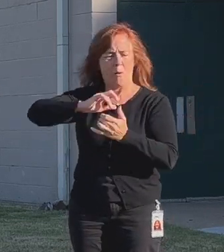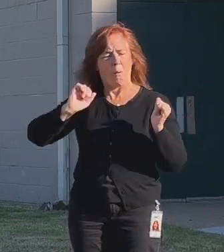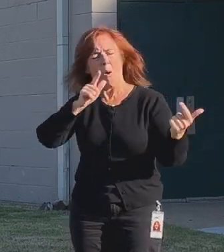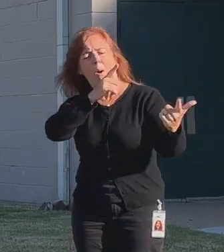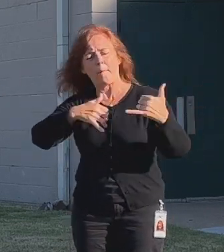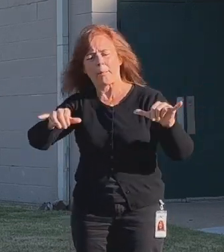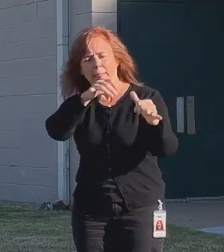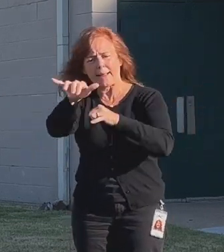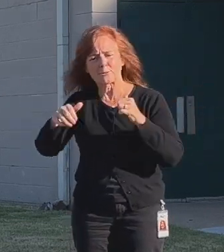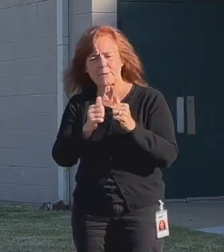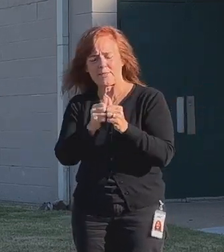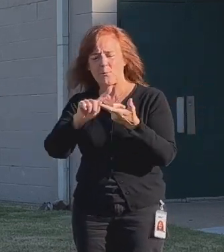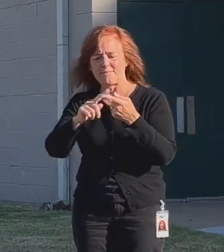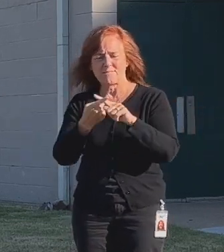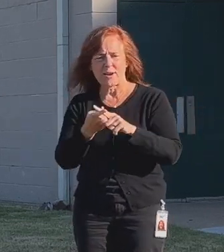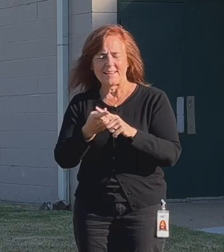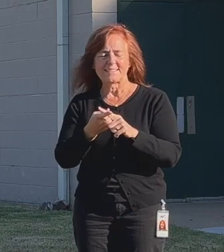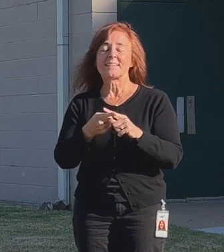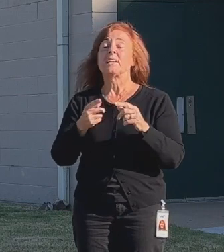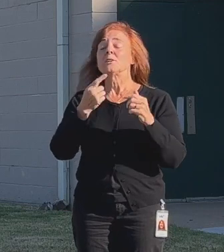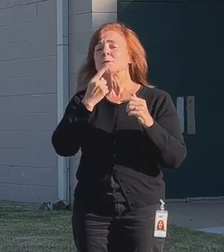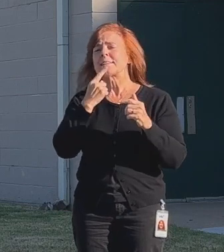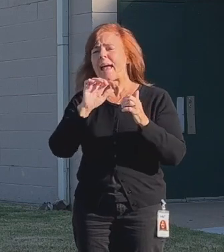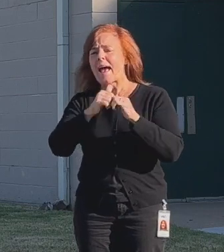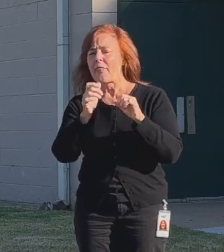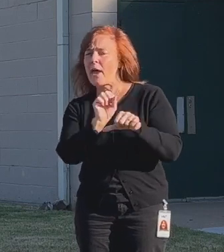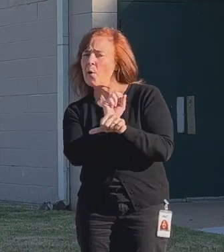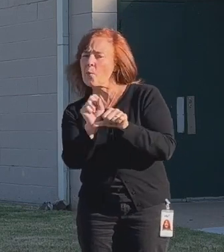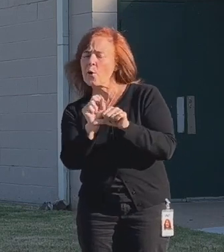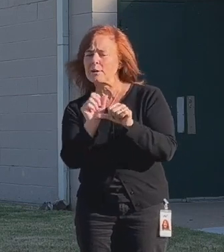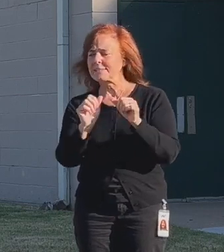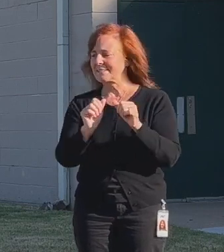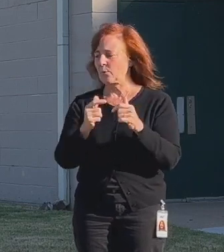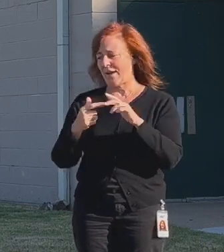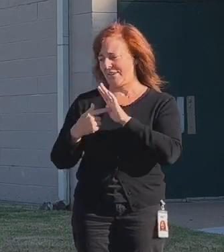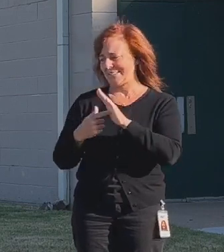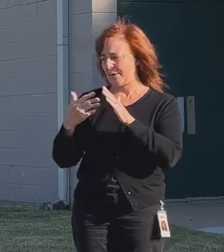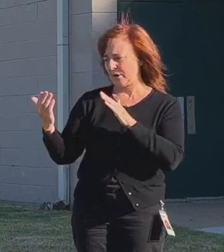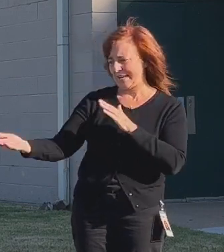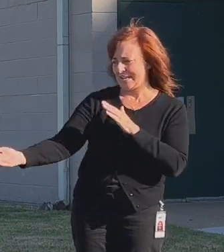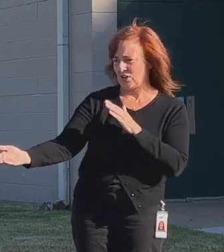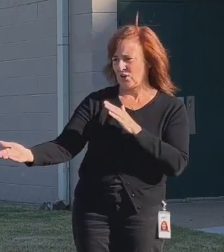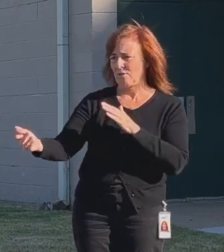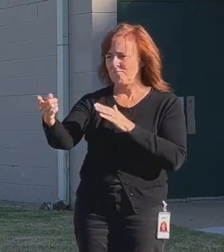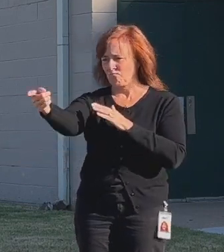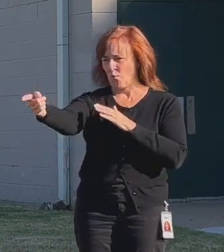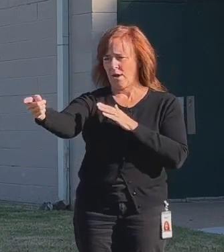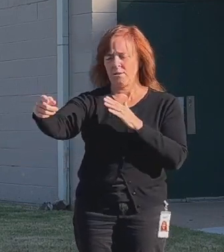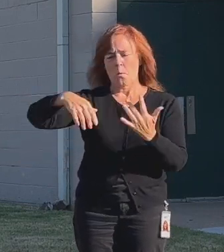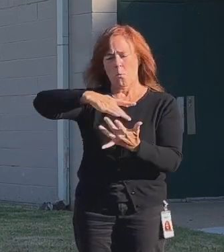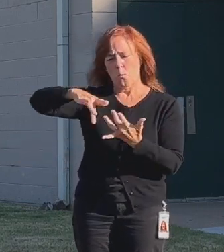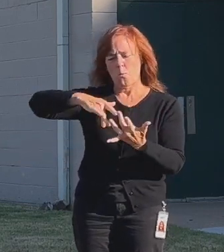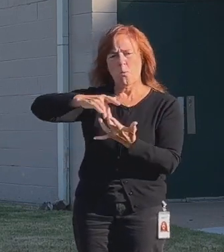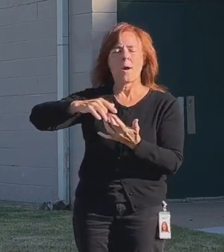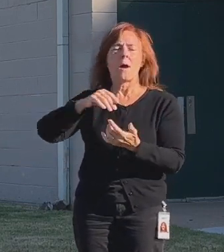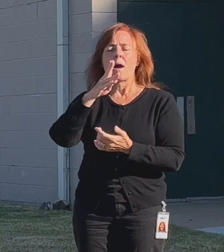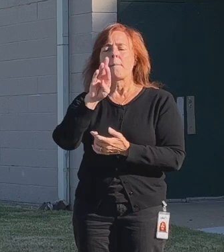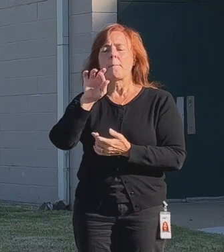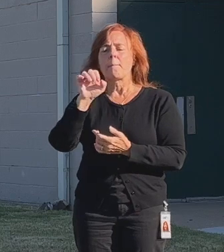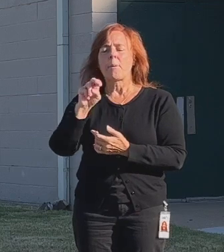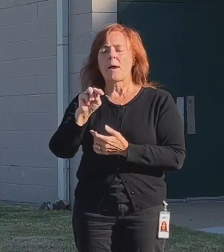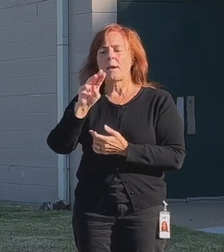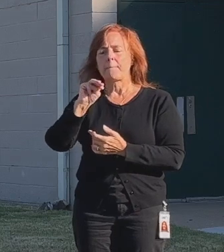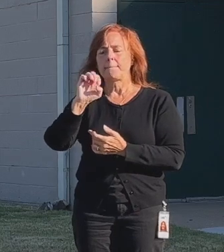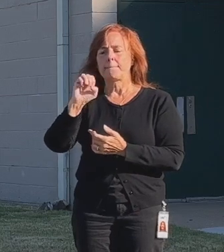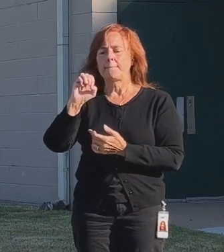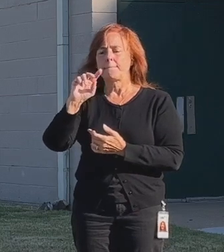peers to tell us a little bit about how that works. And we've got an example here you can see of a piece, Brian Montgomery, who is the